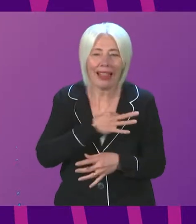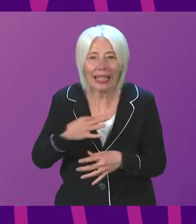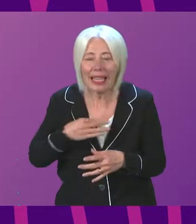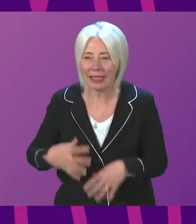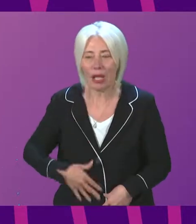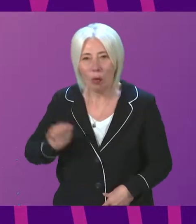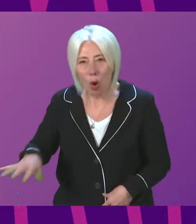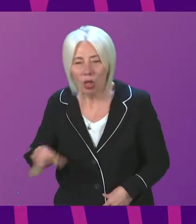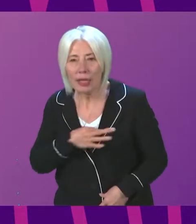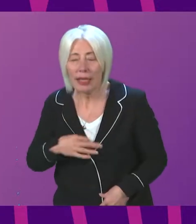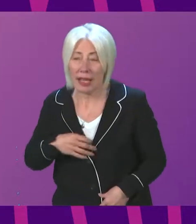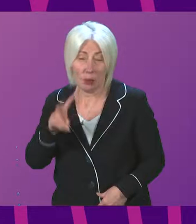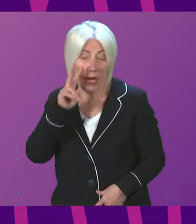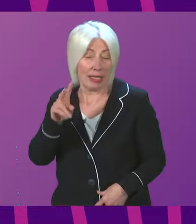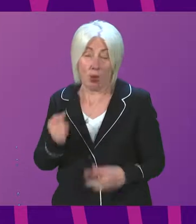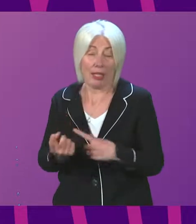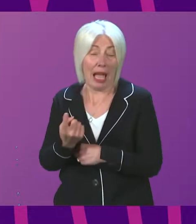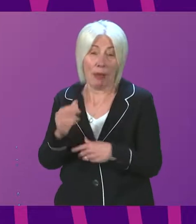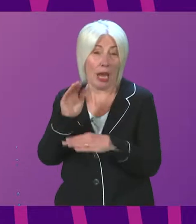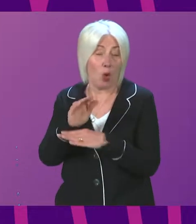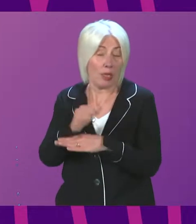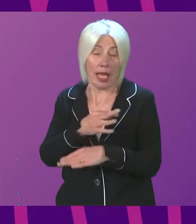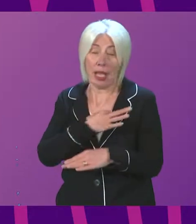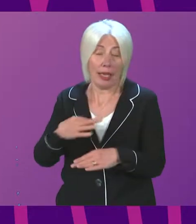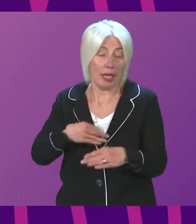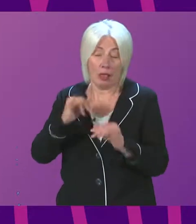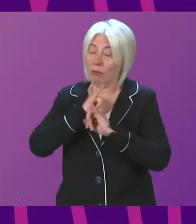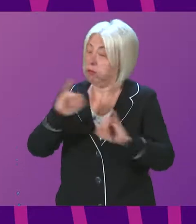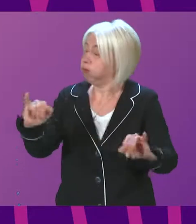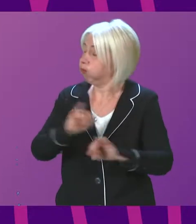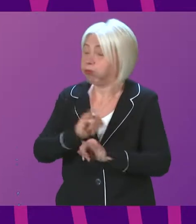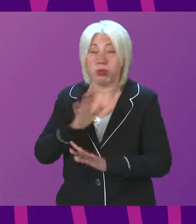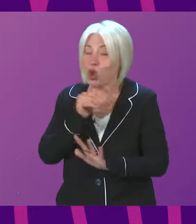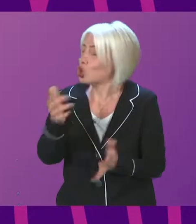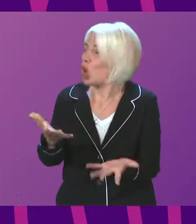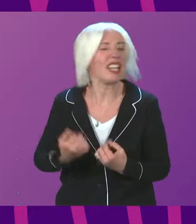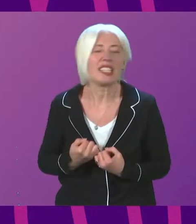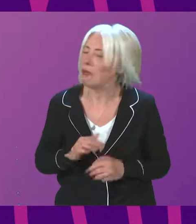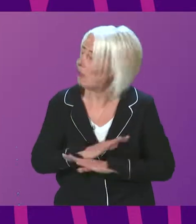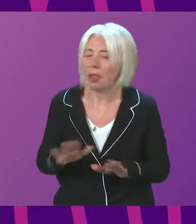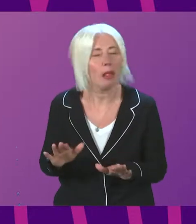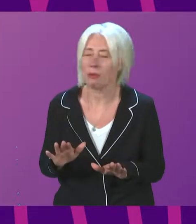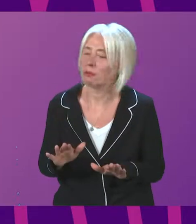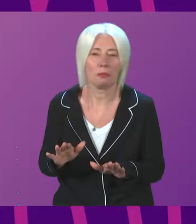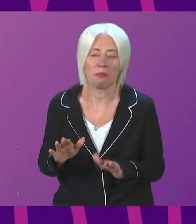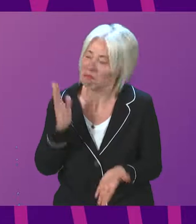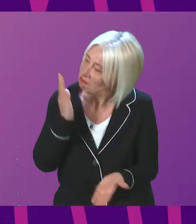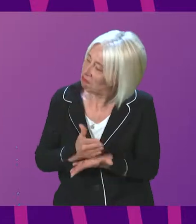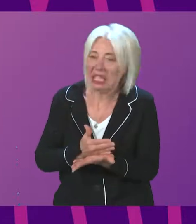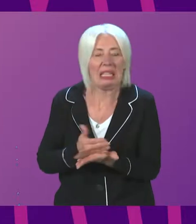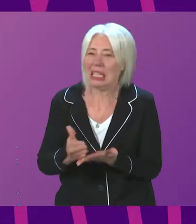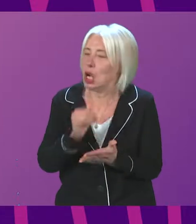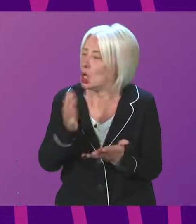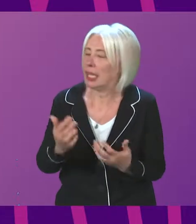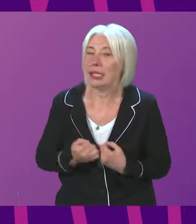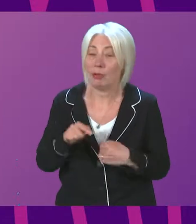what is happening outside hospitals and outside the Sandiford completely and utterly unacceptable. Let me make that clear. The